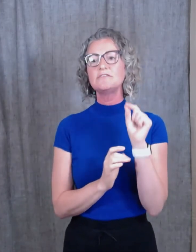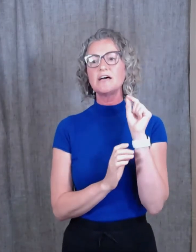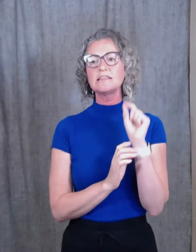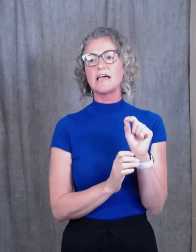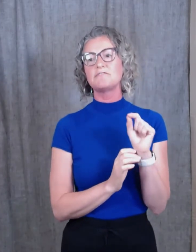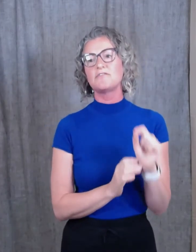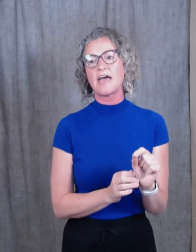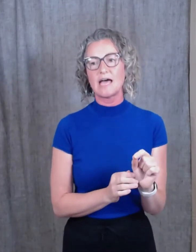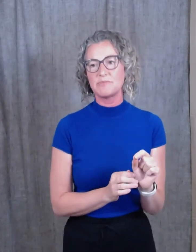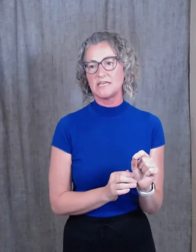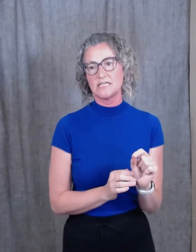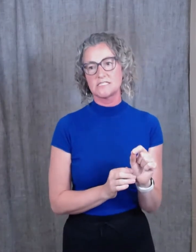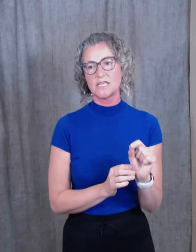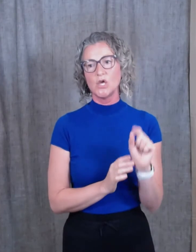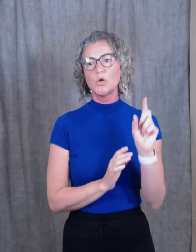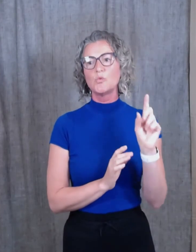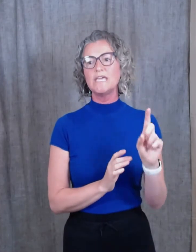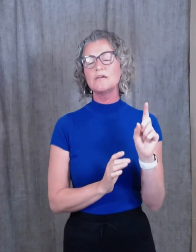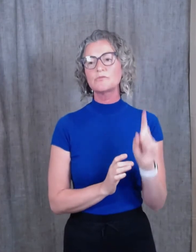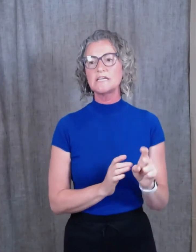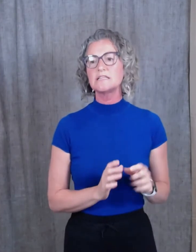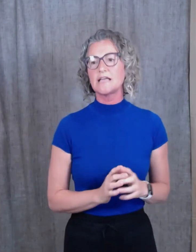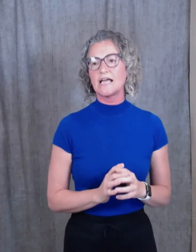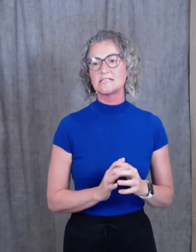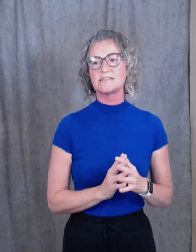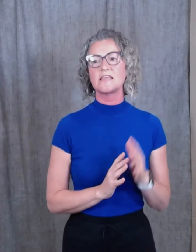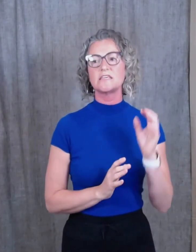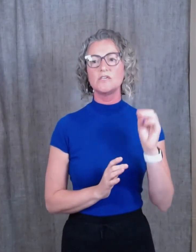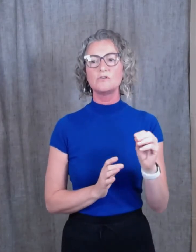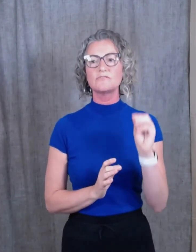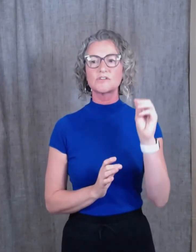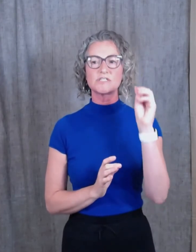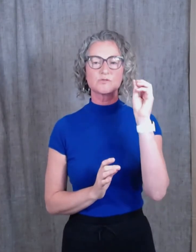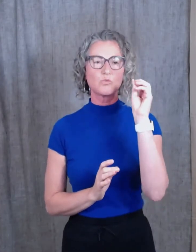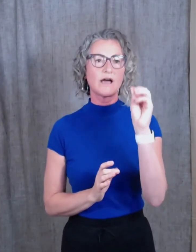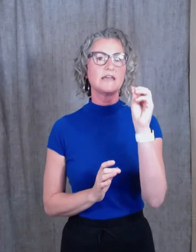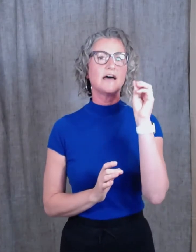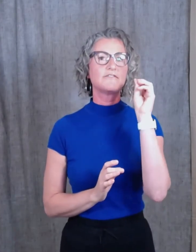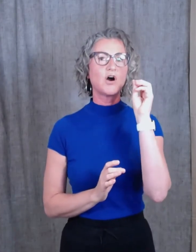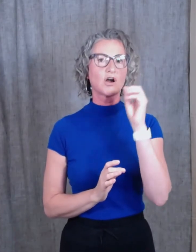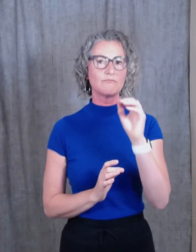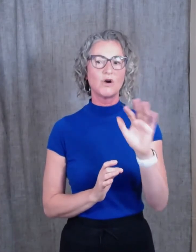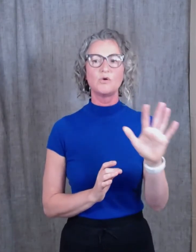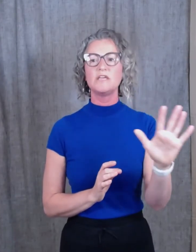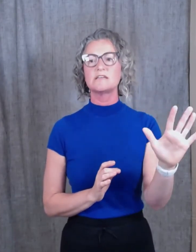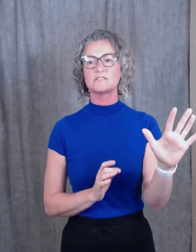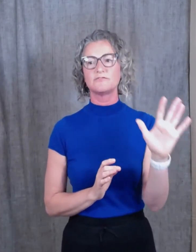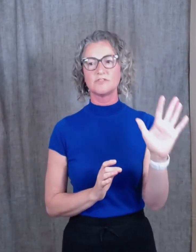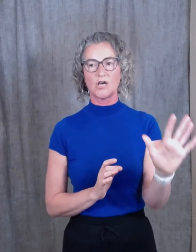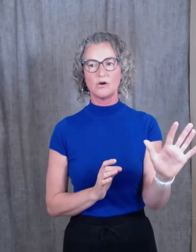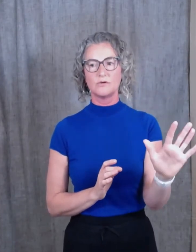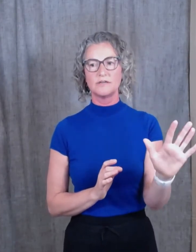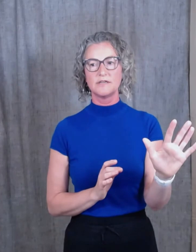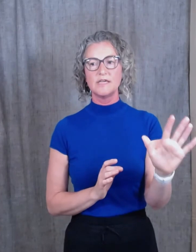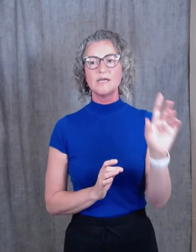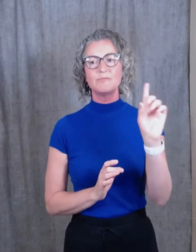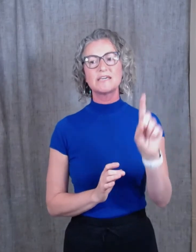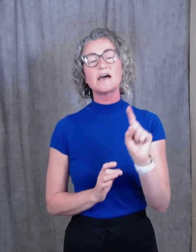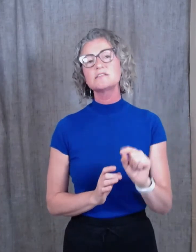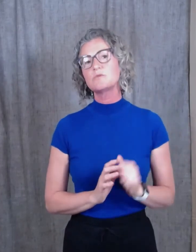a life of happiness, we realize that the universe is one of harmonious flow. Because we